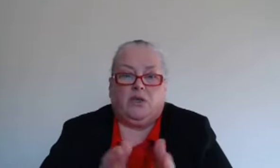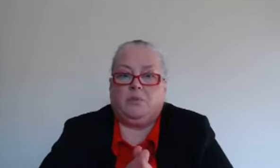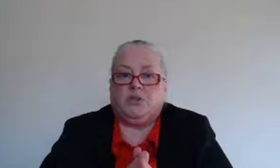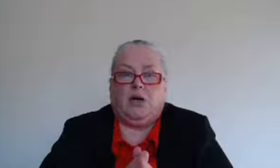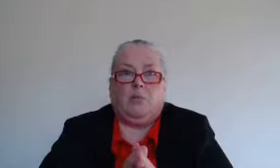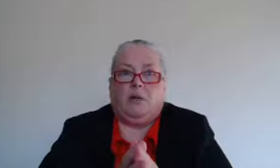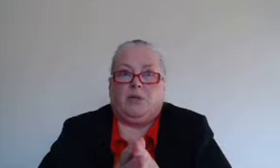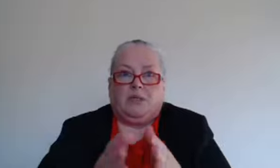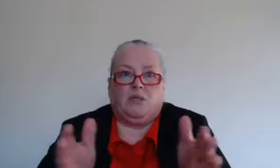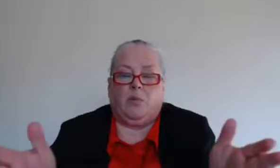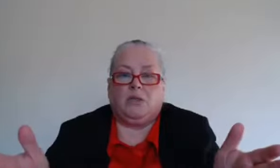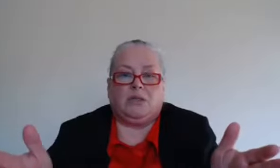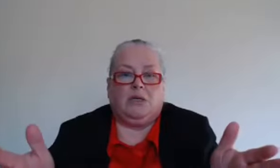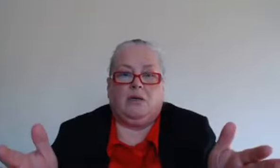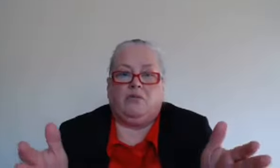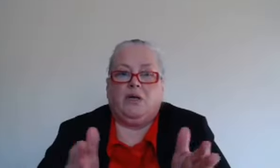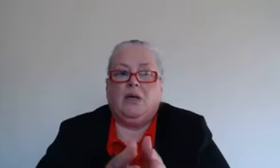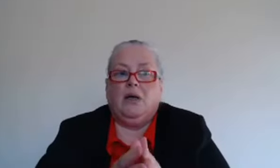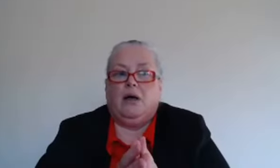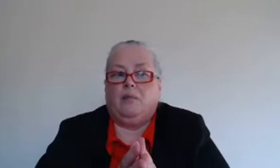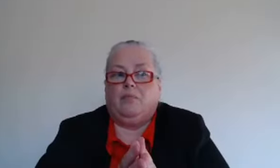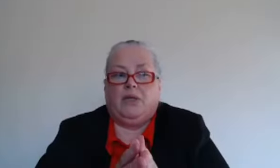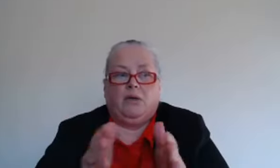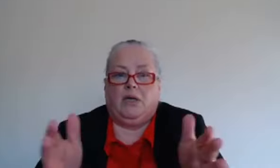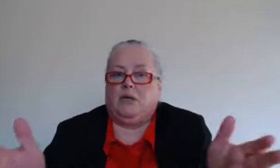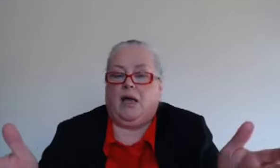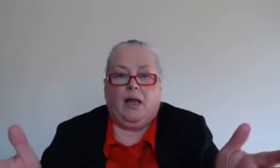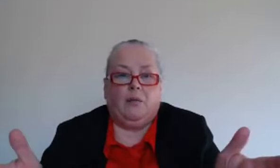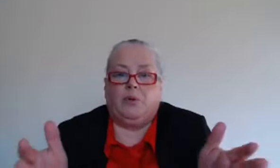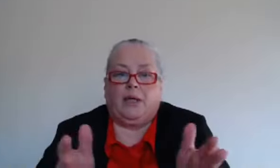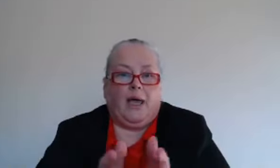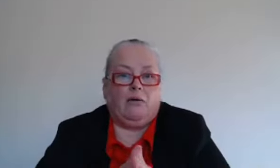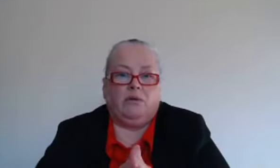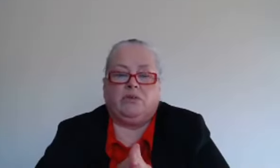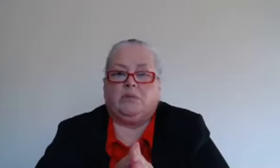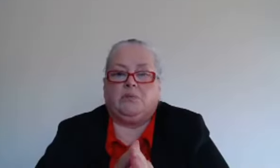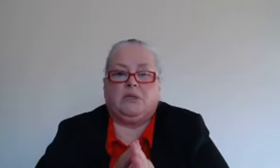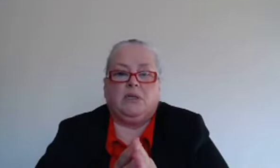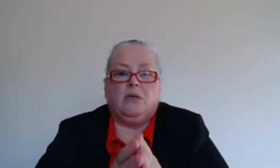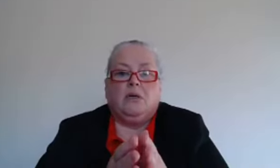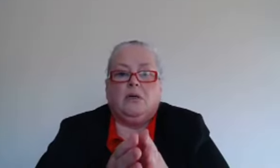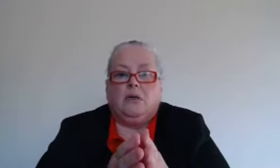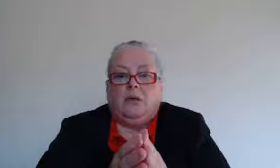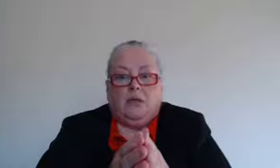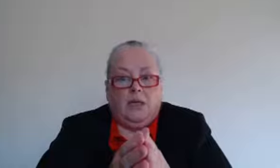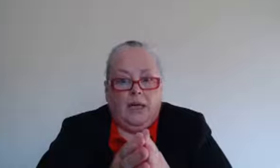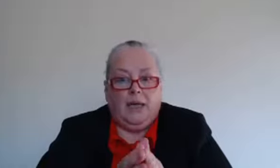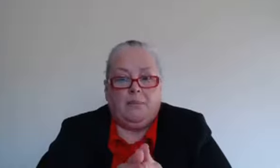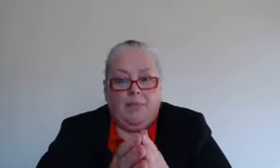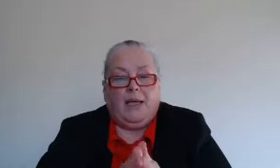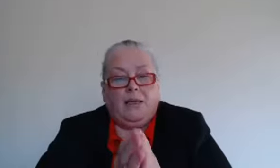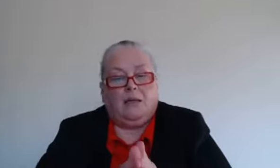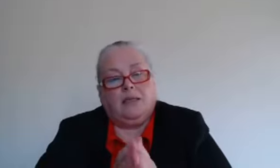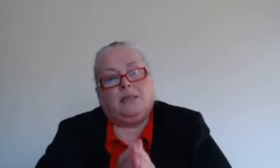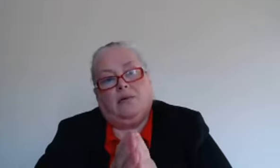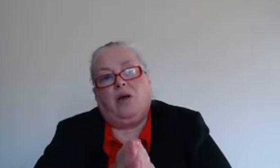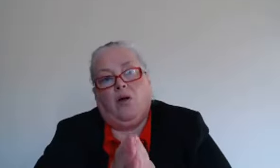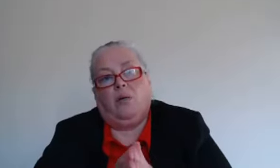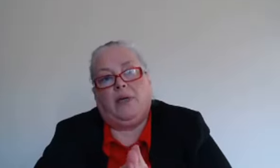job share maybe it's in your personal life you need help with caring for somebody it may not necessarily all be